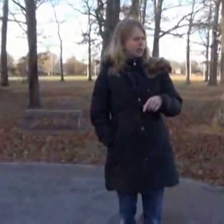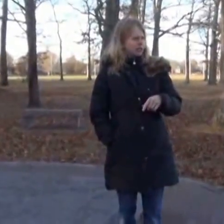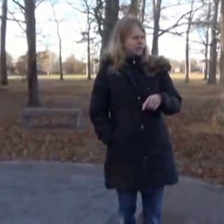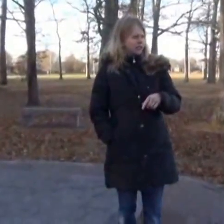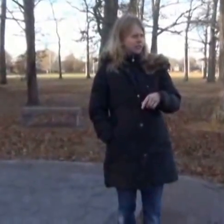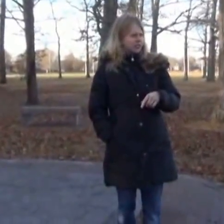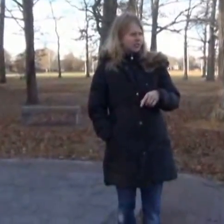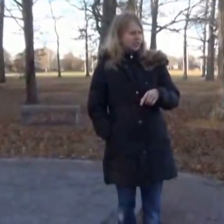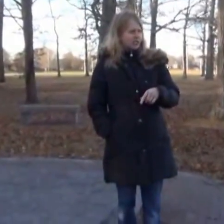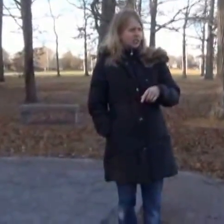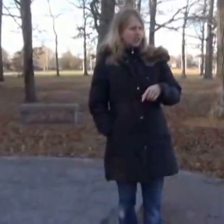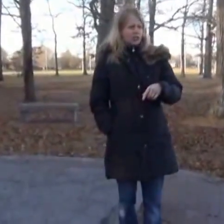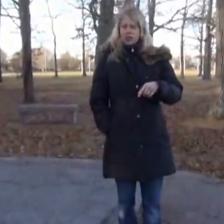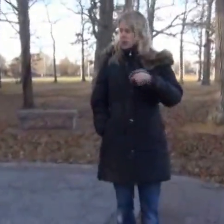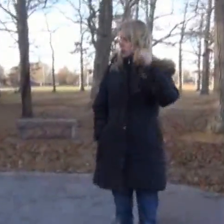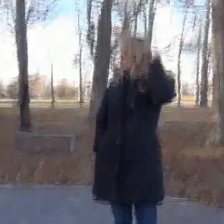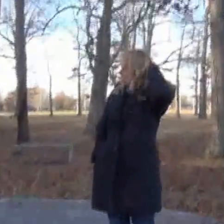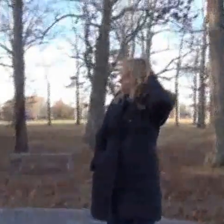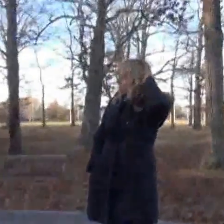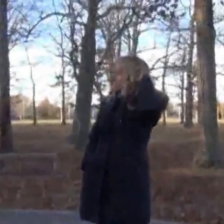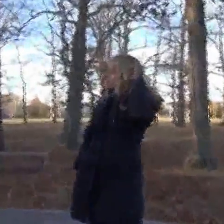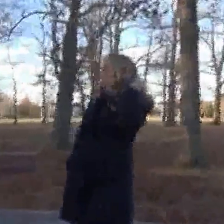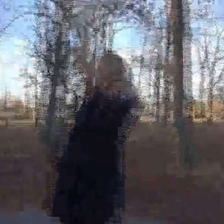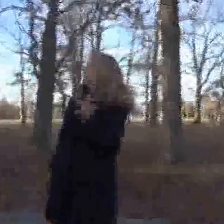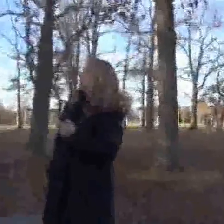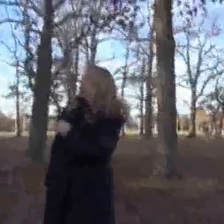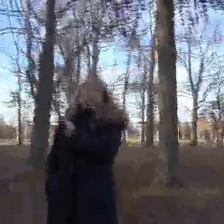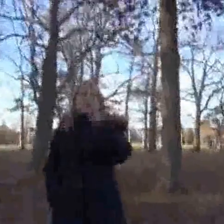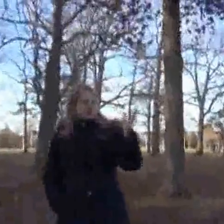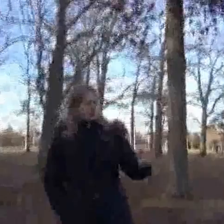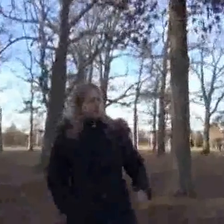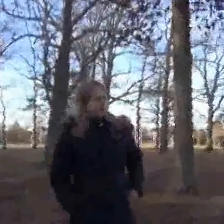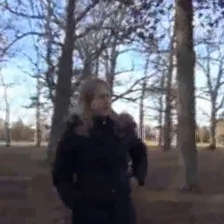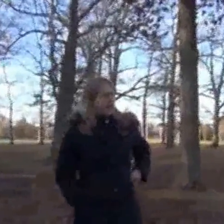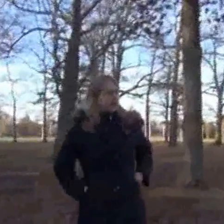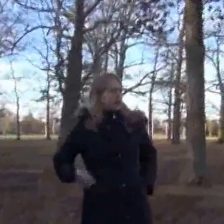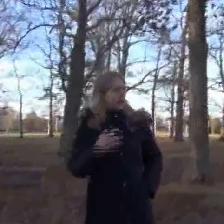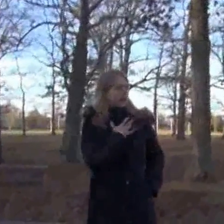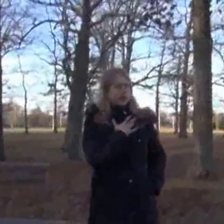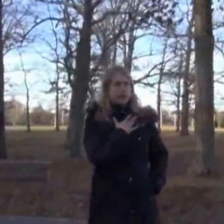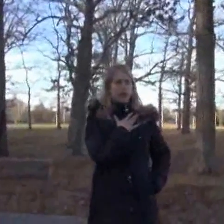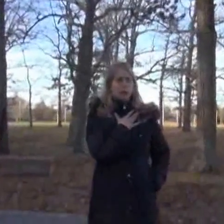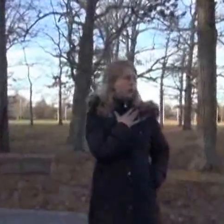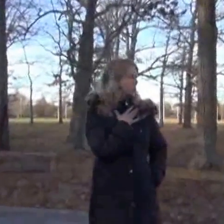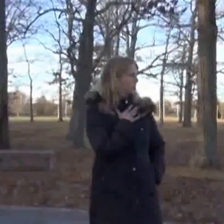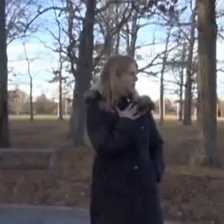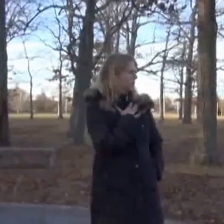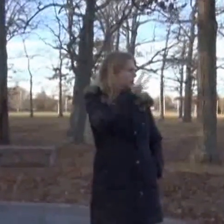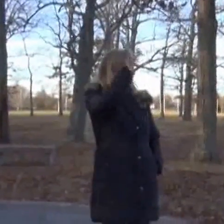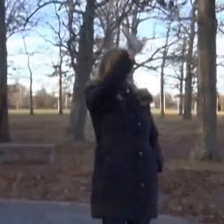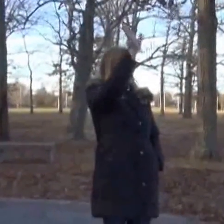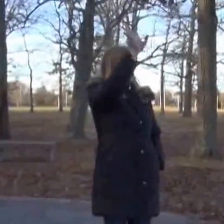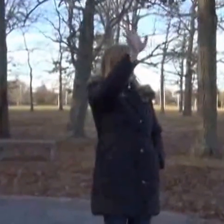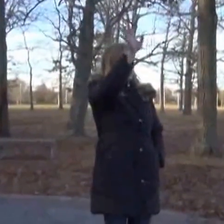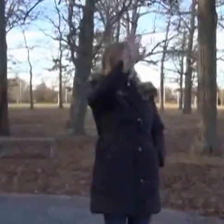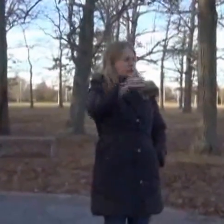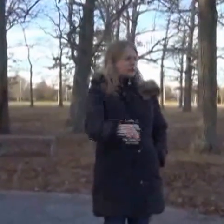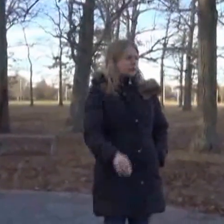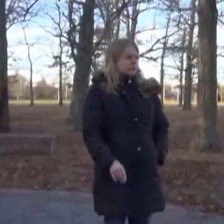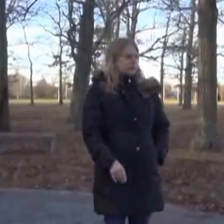amazing? That's wonderful. So it's, you know. then, I mean, I worked with... Oh,